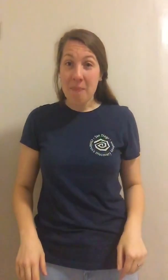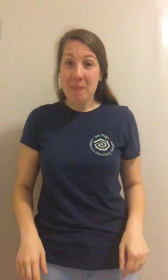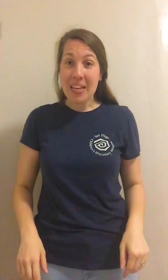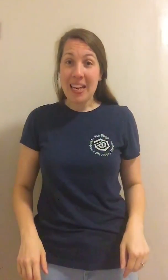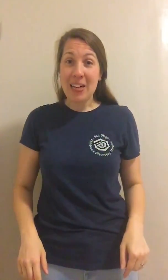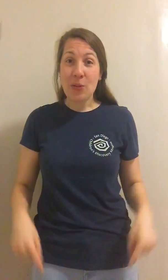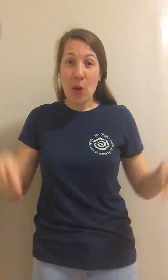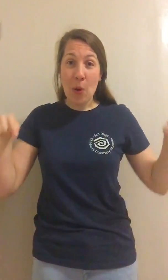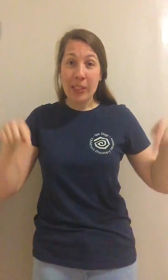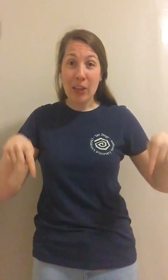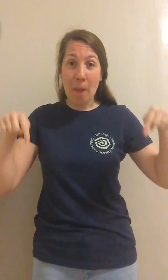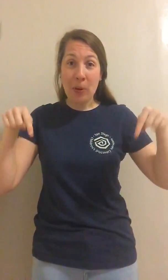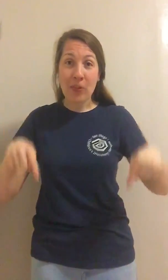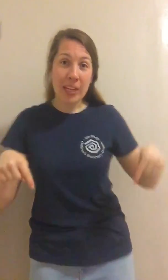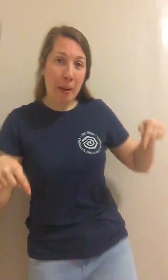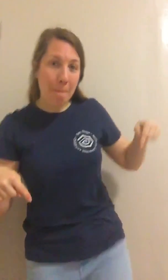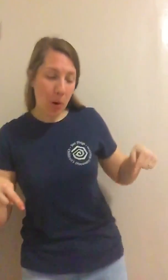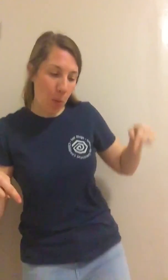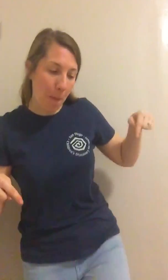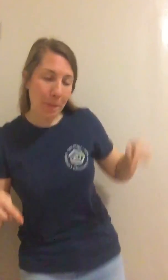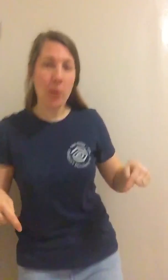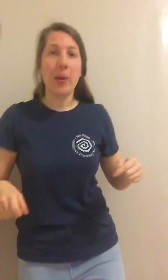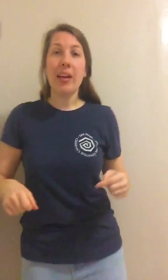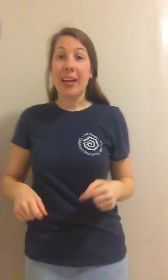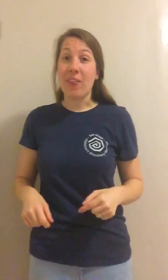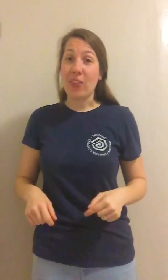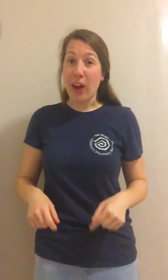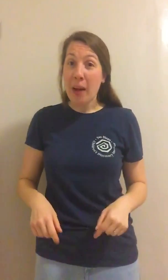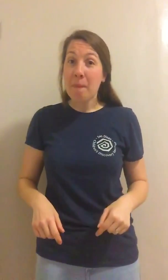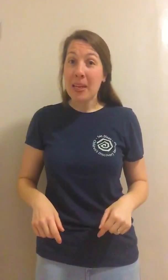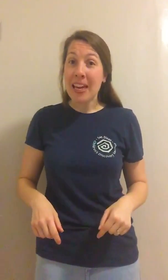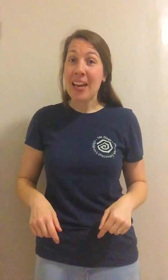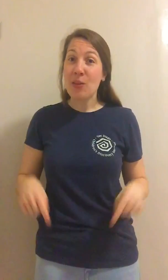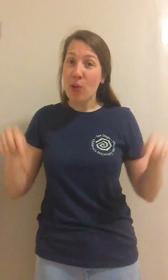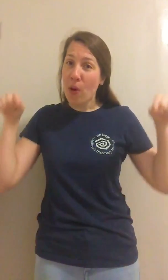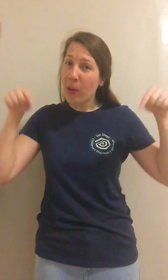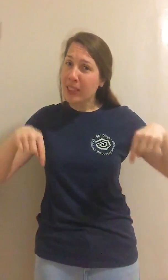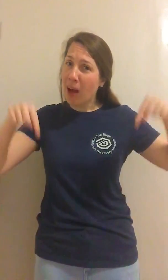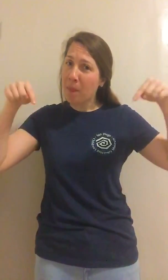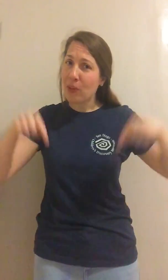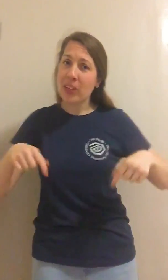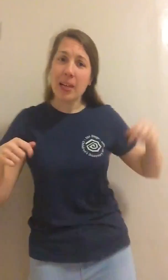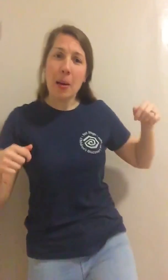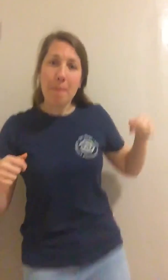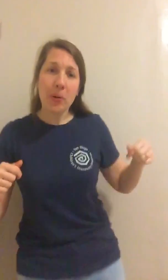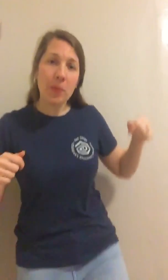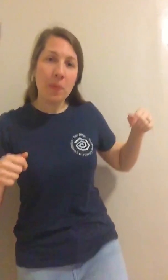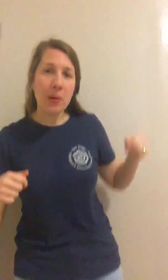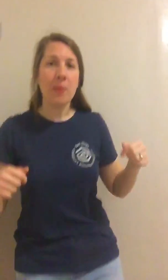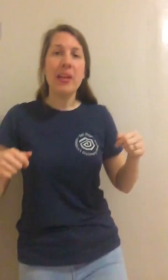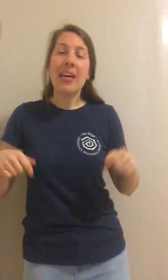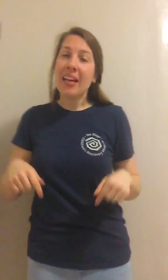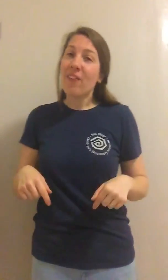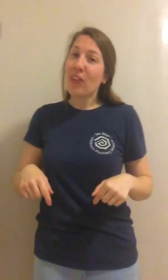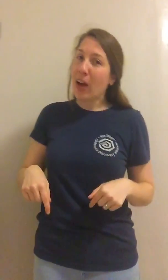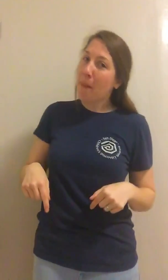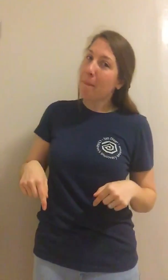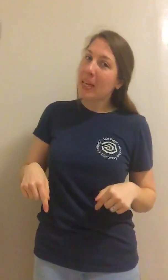happy and you know it, stomp your feet, boom, boom. If you're happy and you know it, stomp your feet, boom, boom. If you're happy